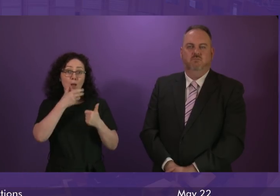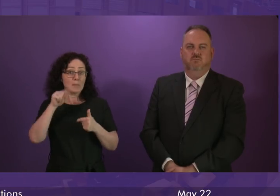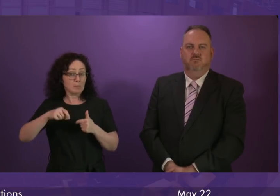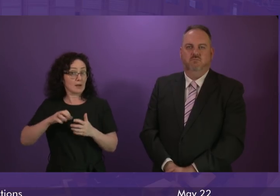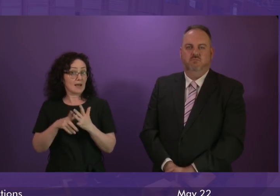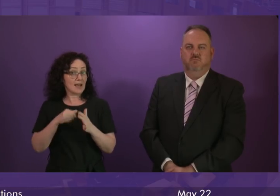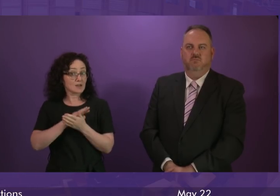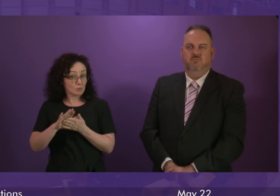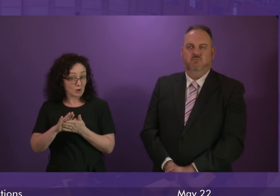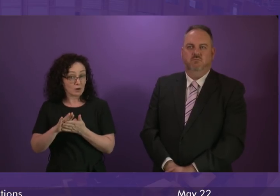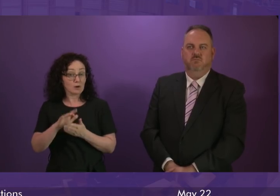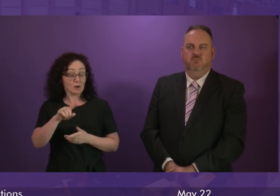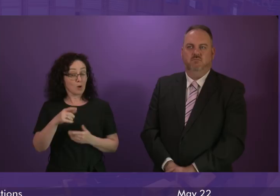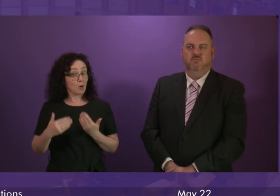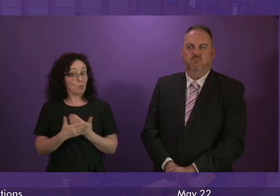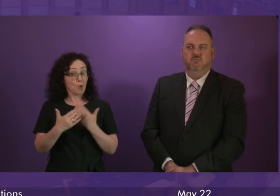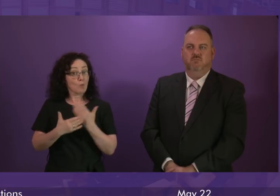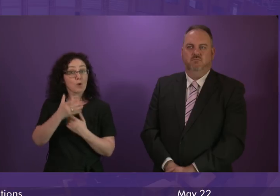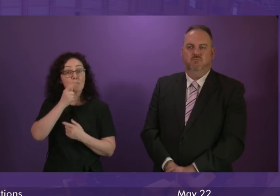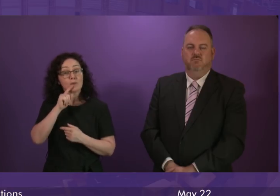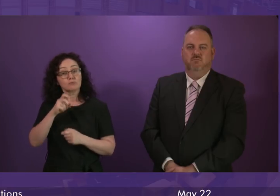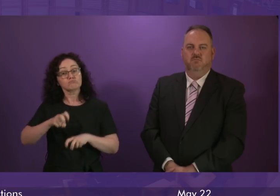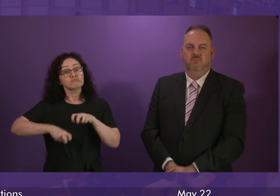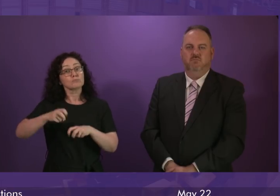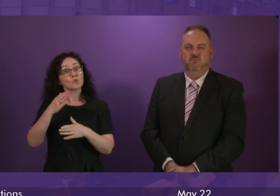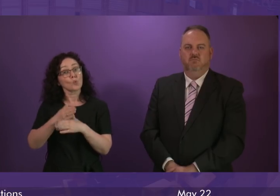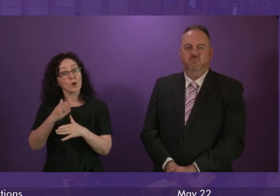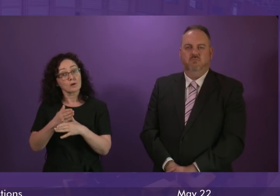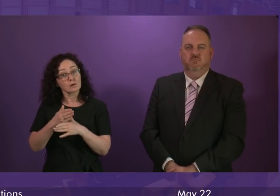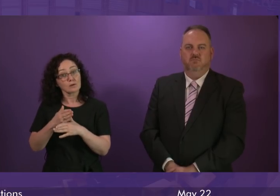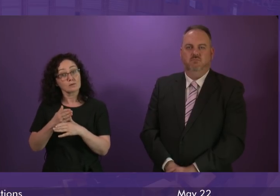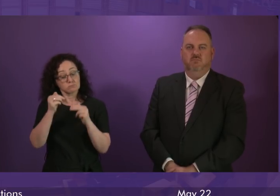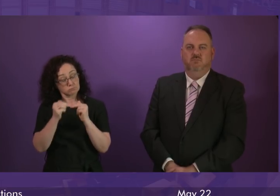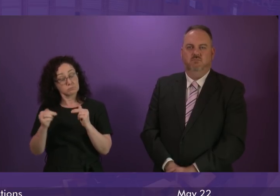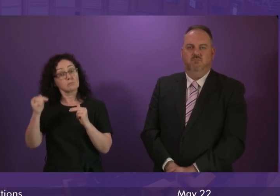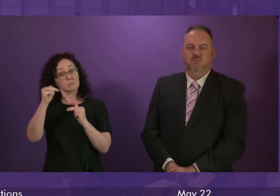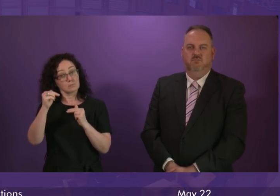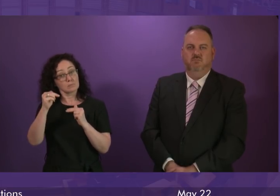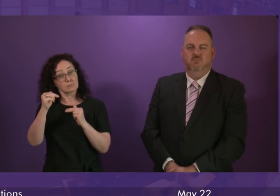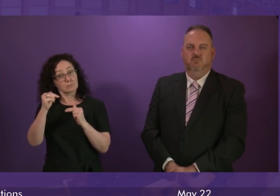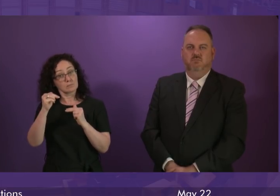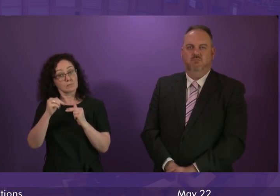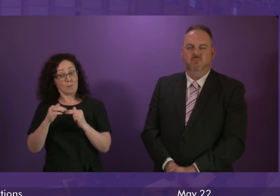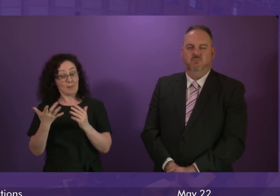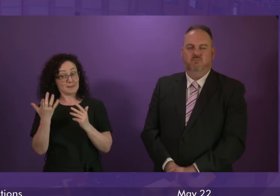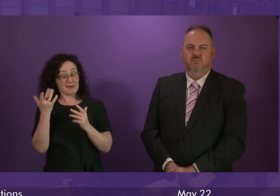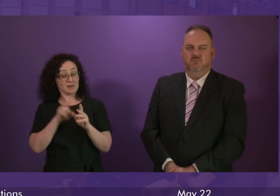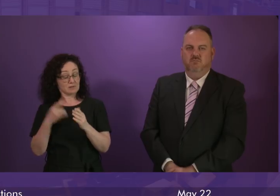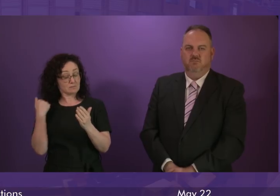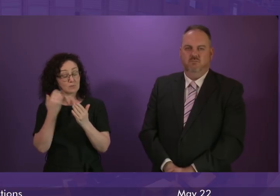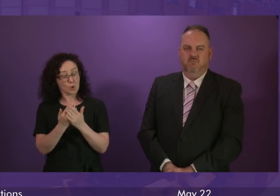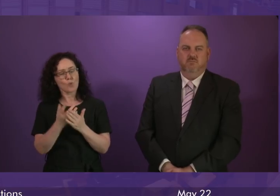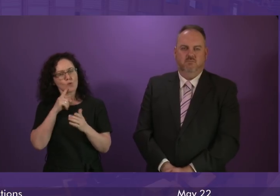increased from 6% to just under 10%, that increase being over the last 10 years. so we are determined to build on this progress